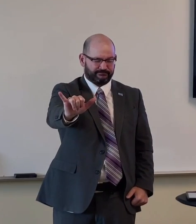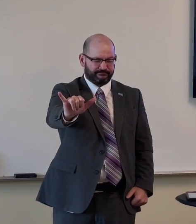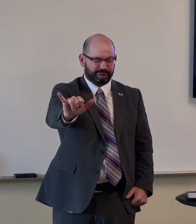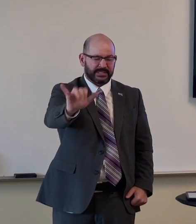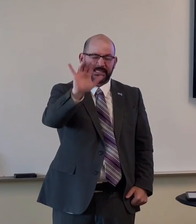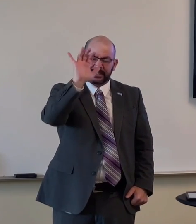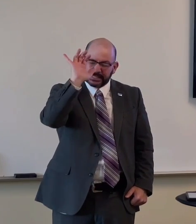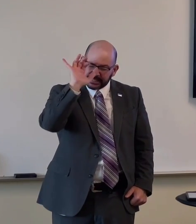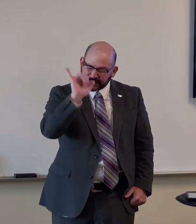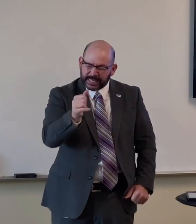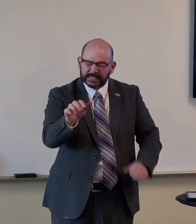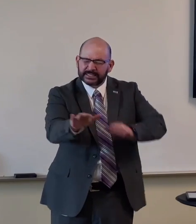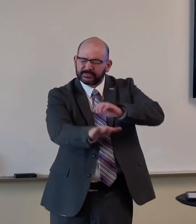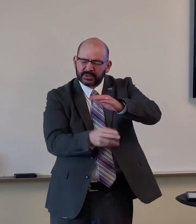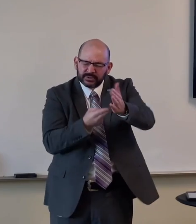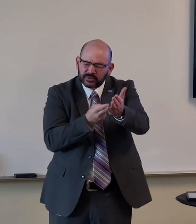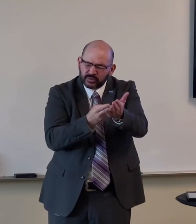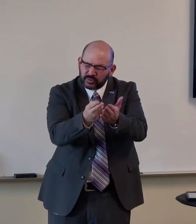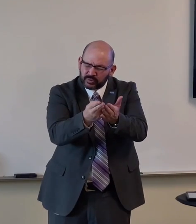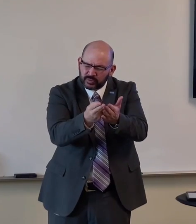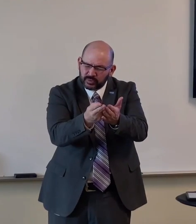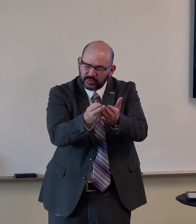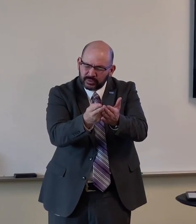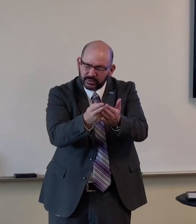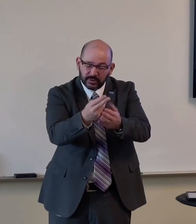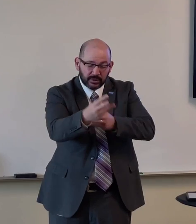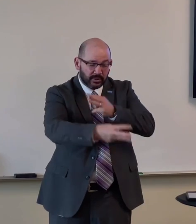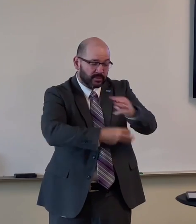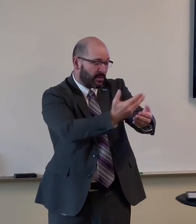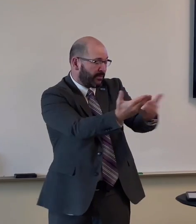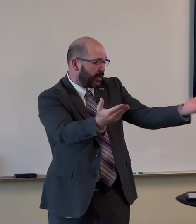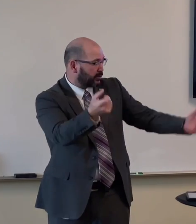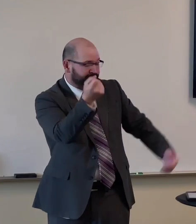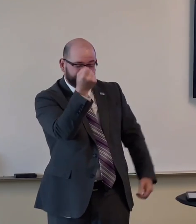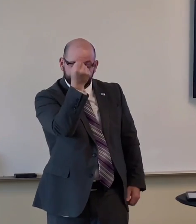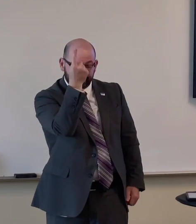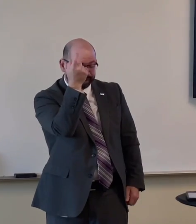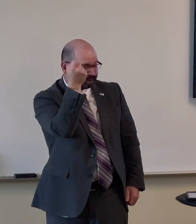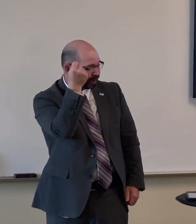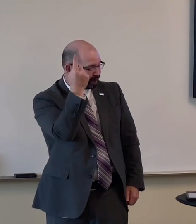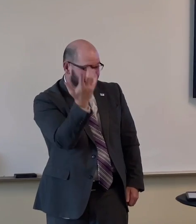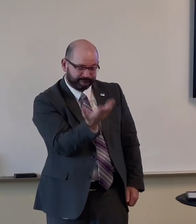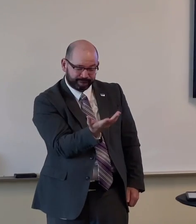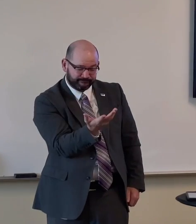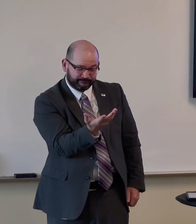and to save you forever that's just a basic truth the world doesn't understand that